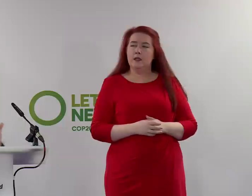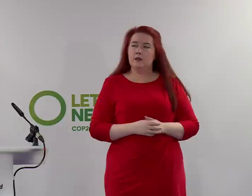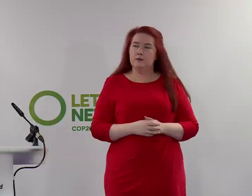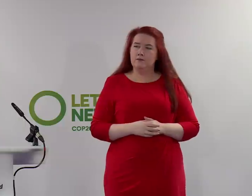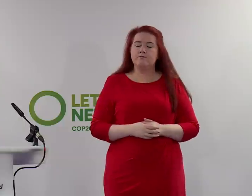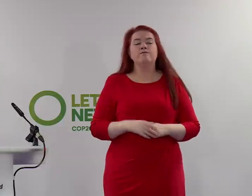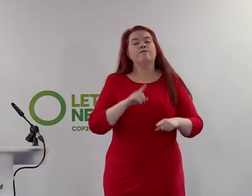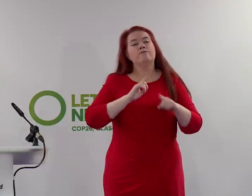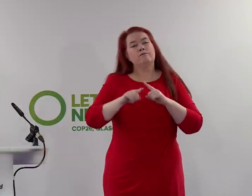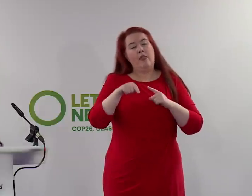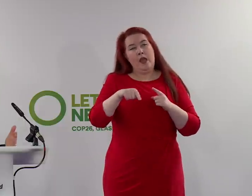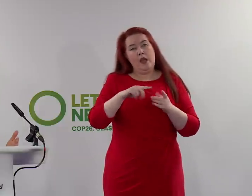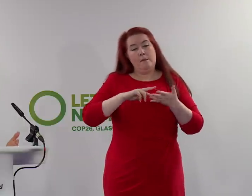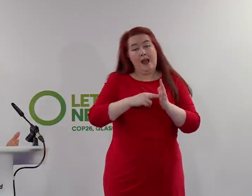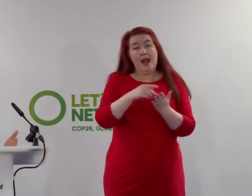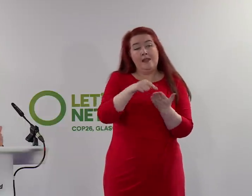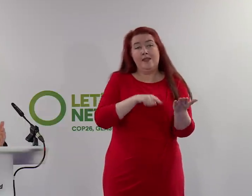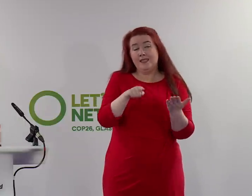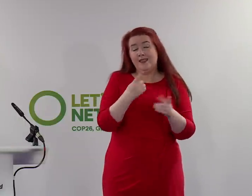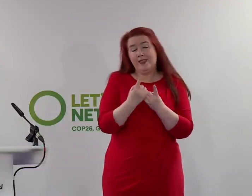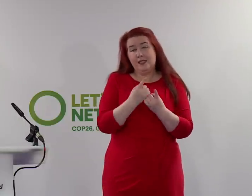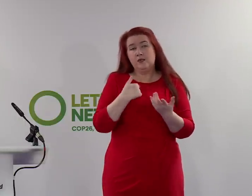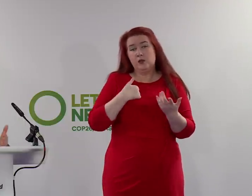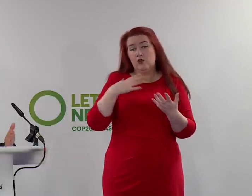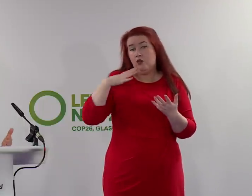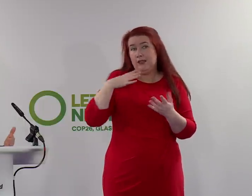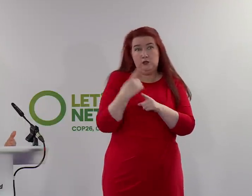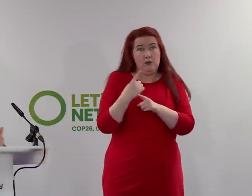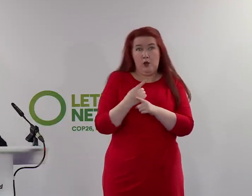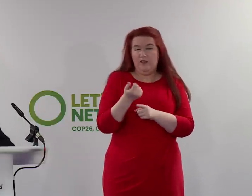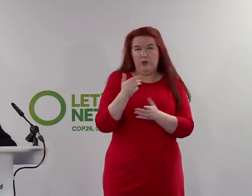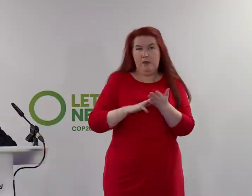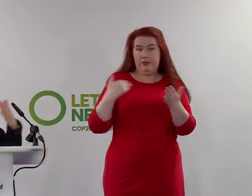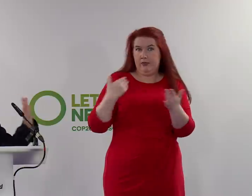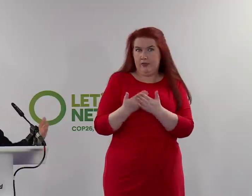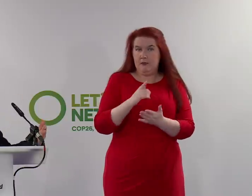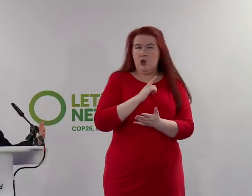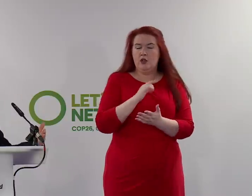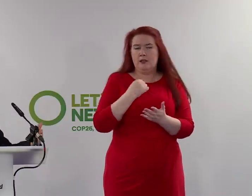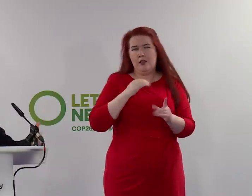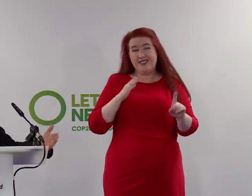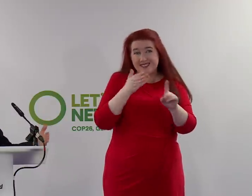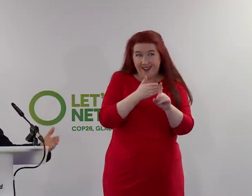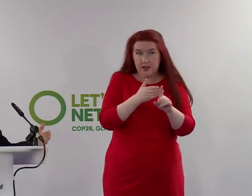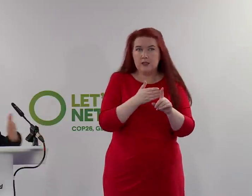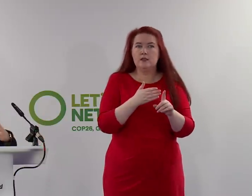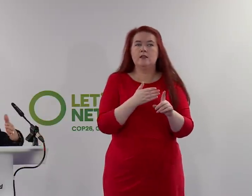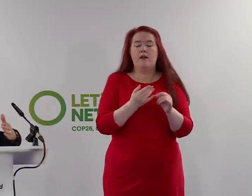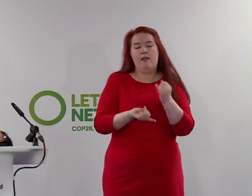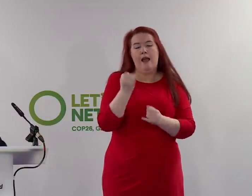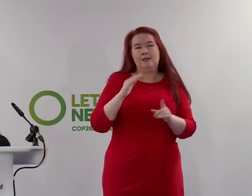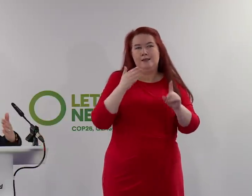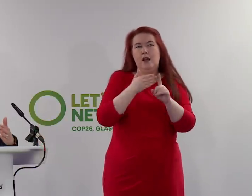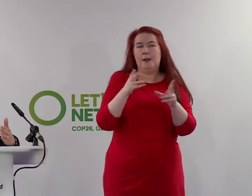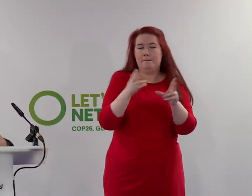Much of what that plan will set out will be things you have heard us talking about already over the past few months, because the last target we missed because of